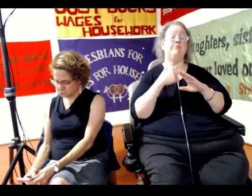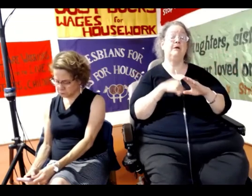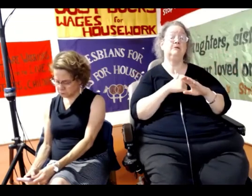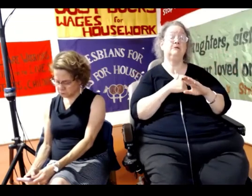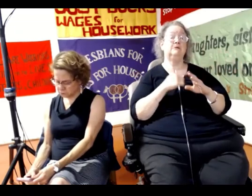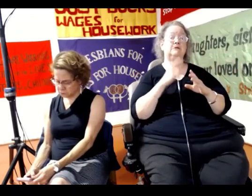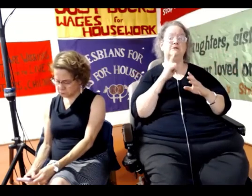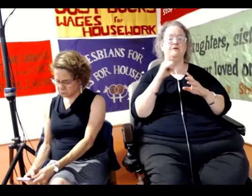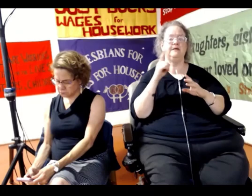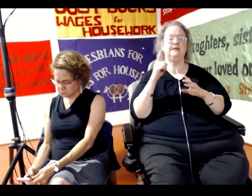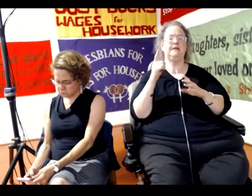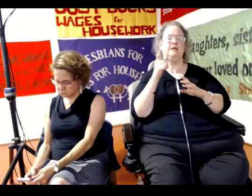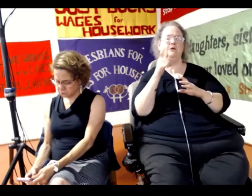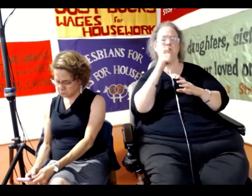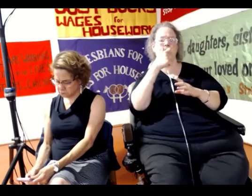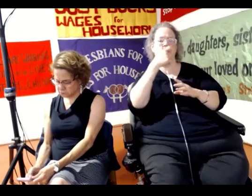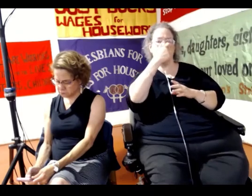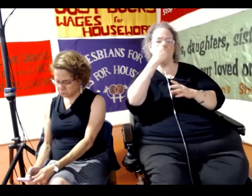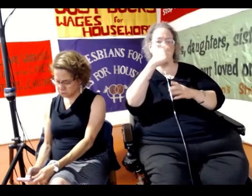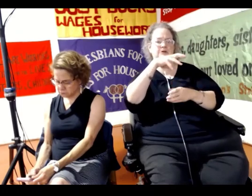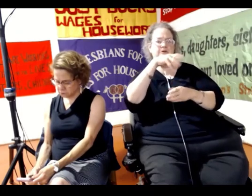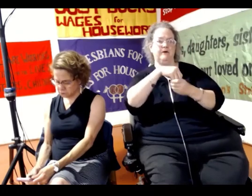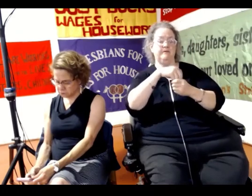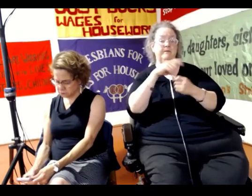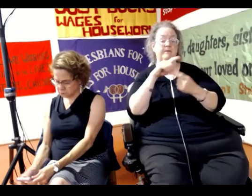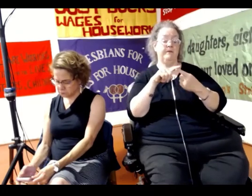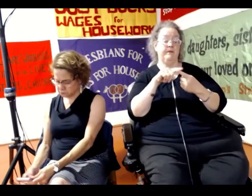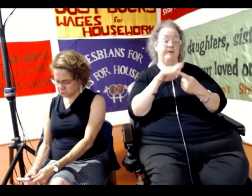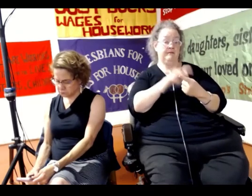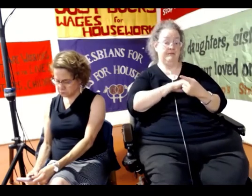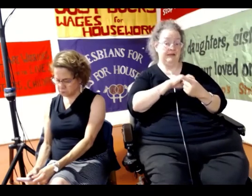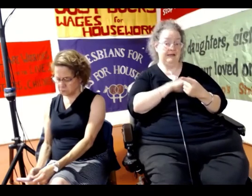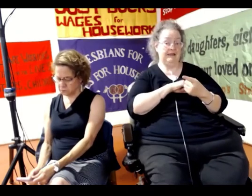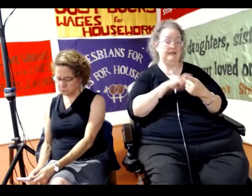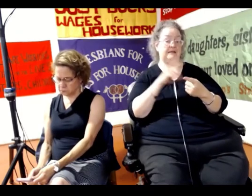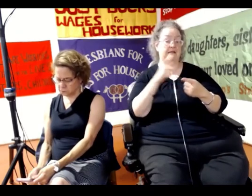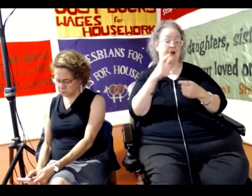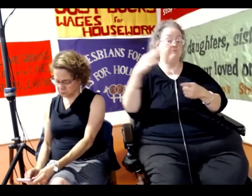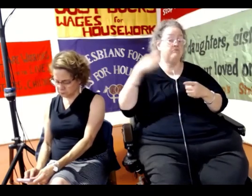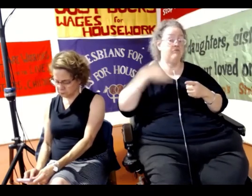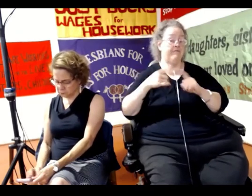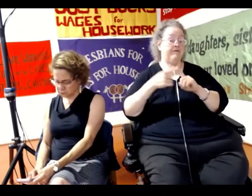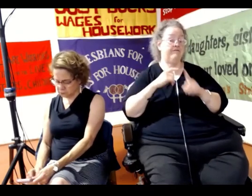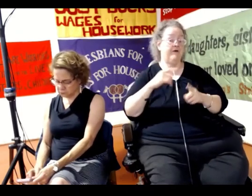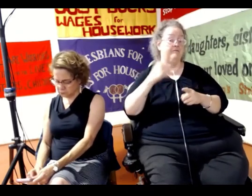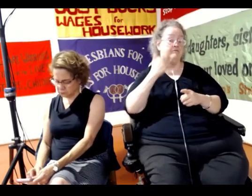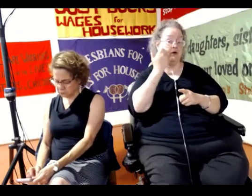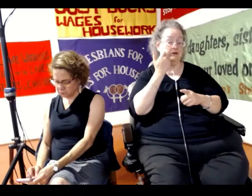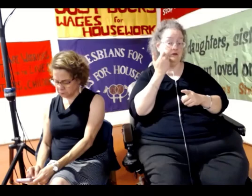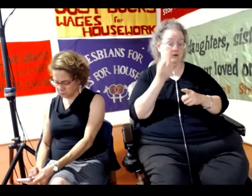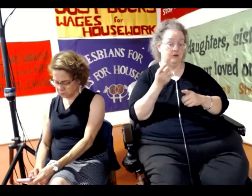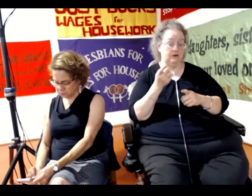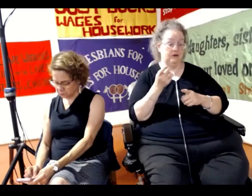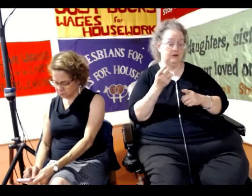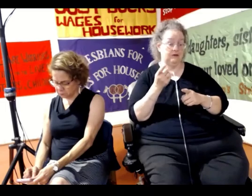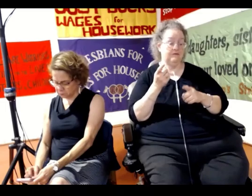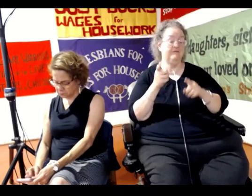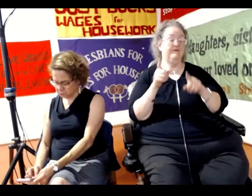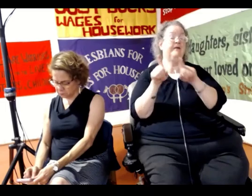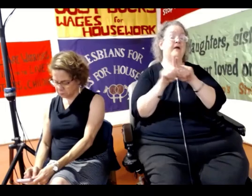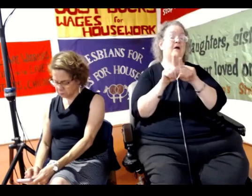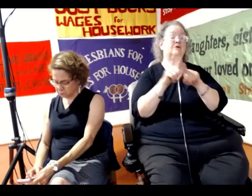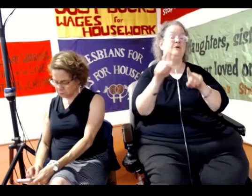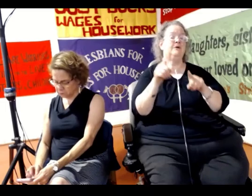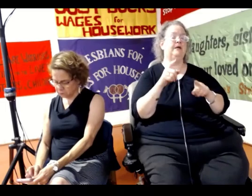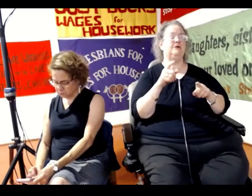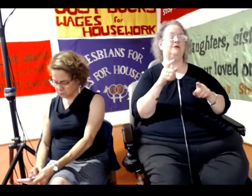vested interests, whether that's the police that profit from prostitution and get to exercise their